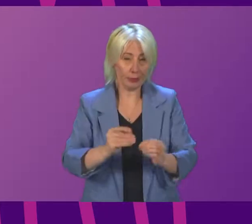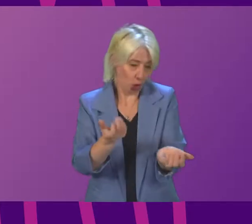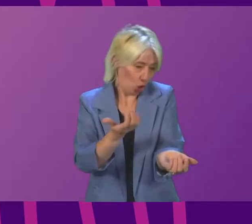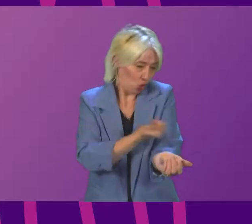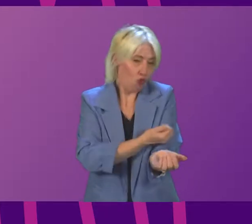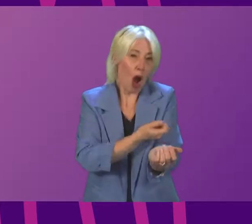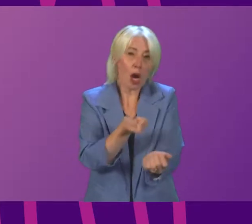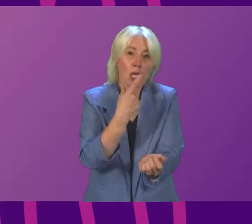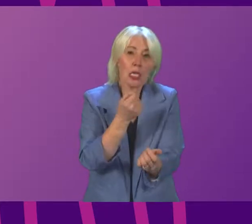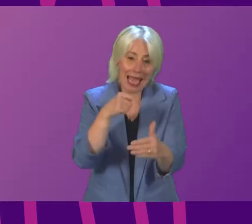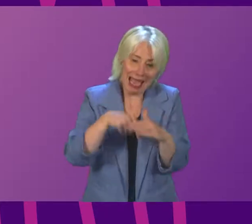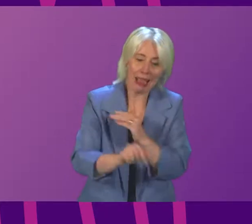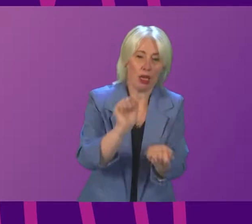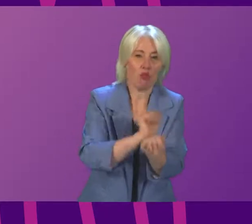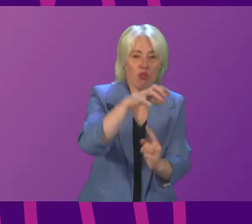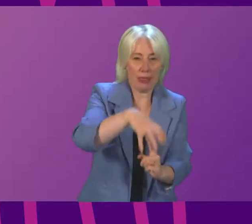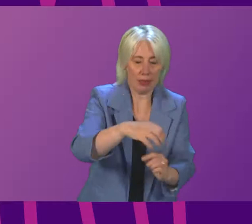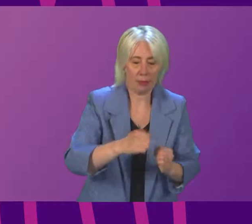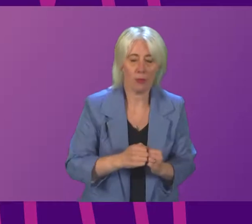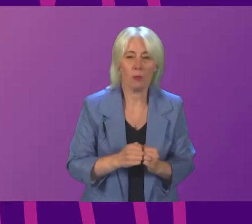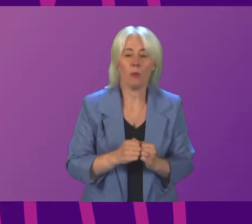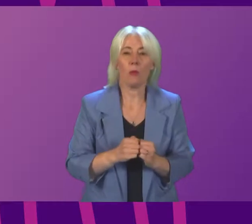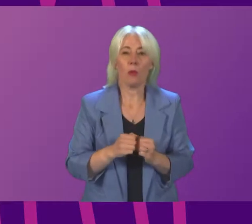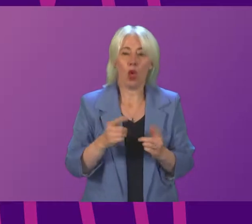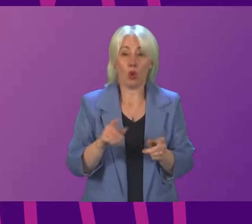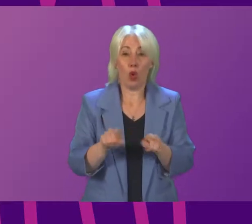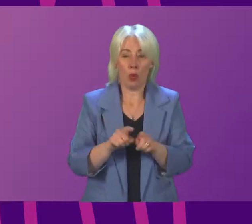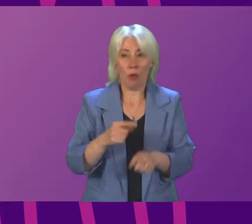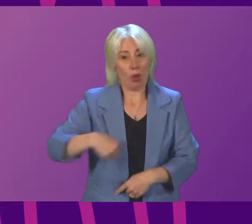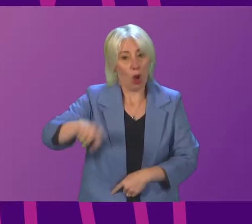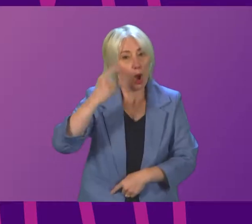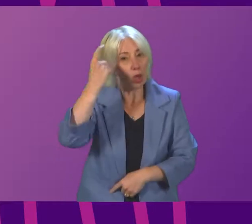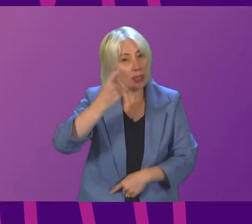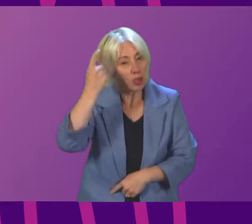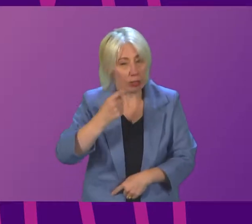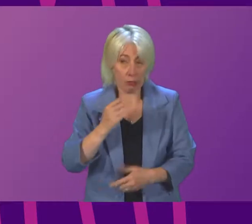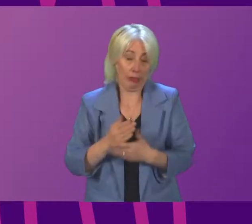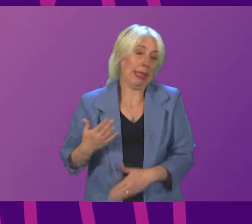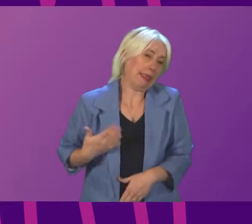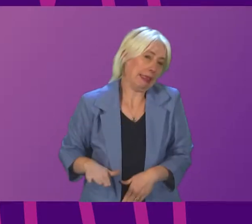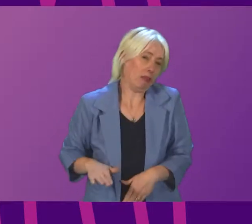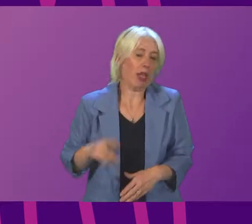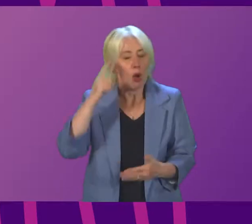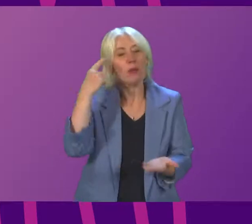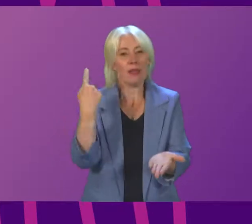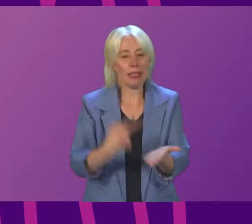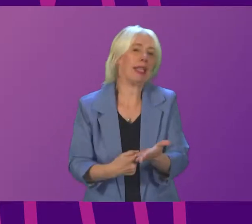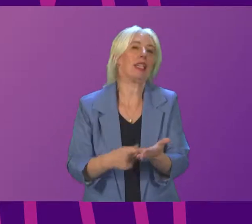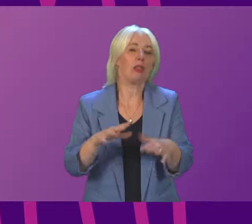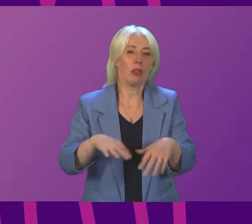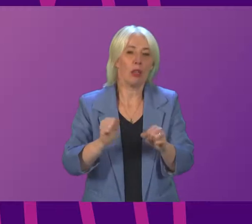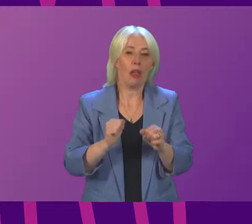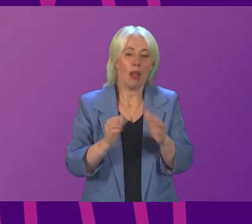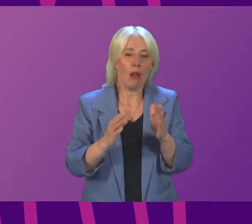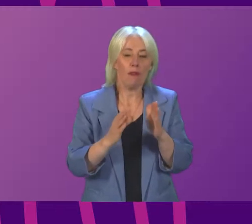I'm pleased to confirm today, in addition to that, that after detailed operational consideration, which is necessary, the decision has been taken to implement